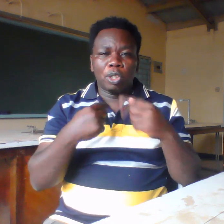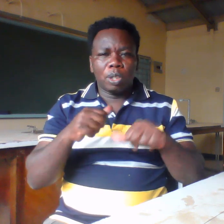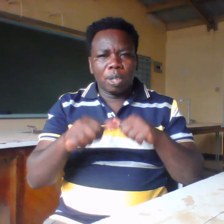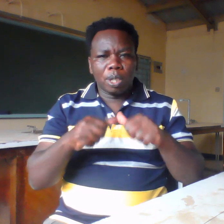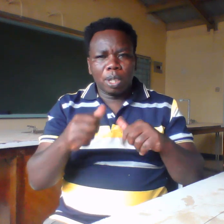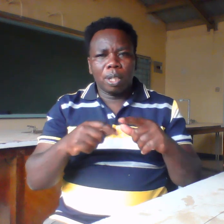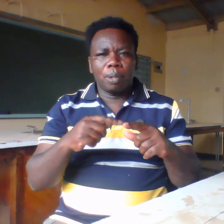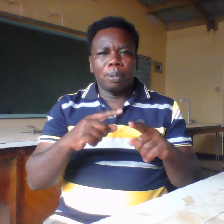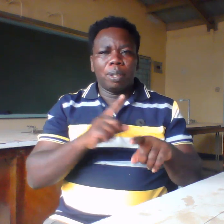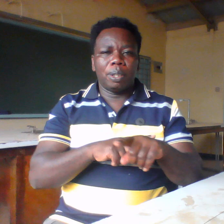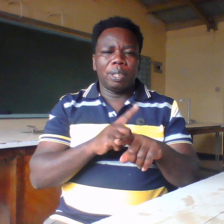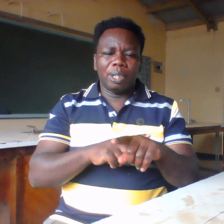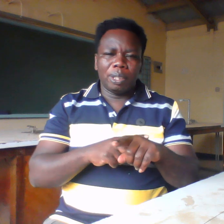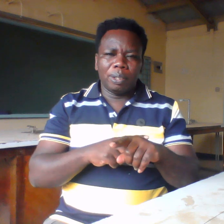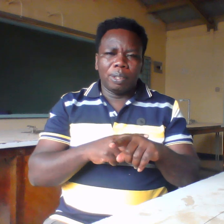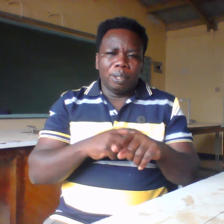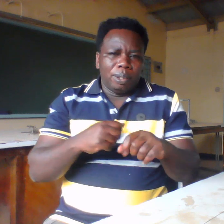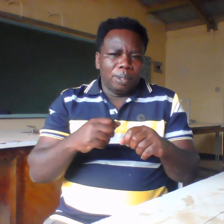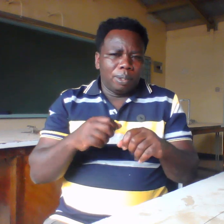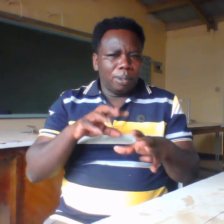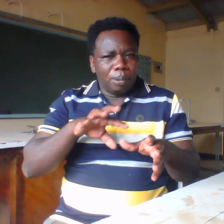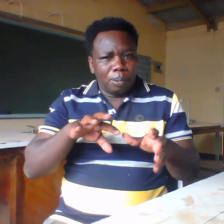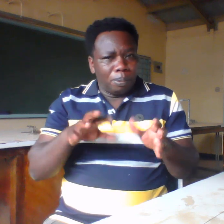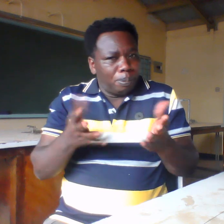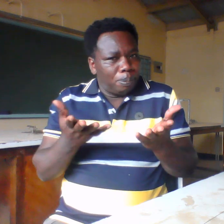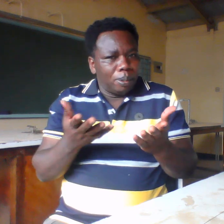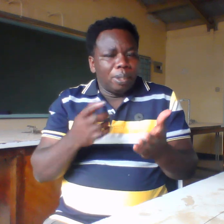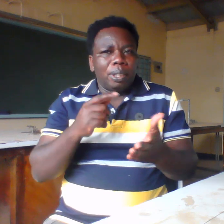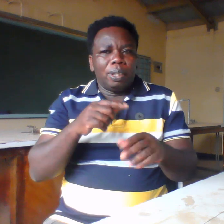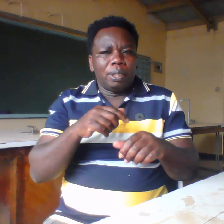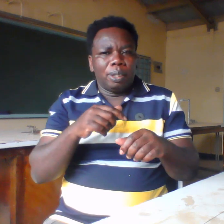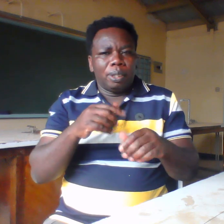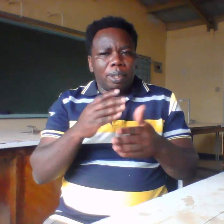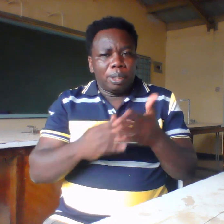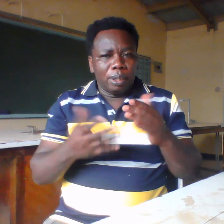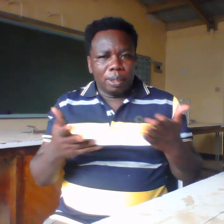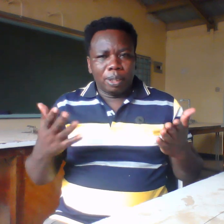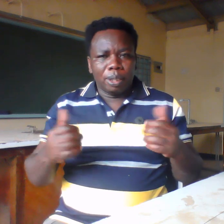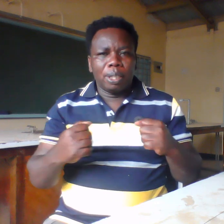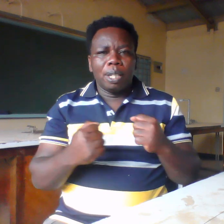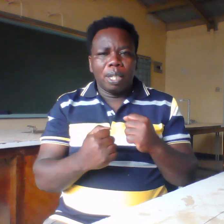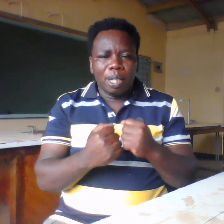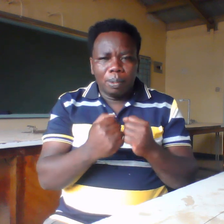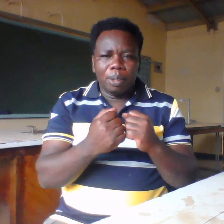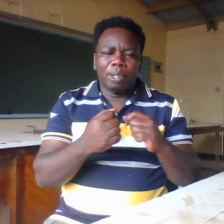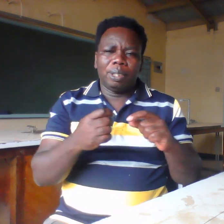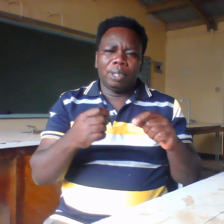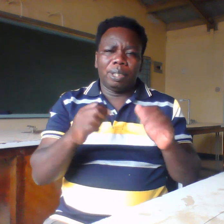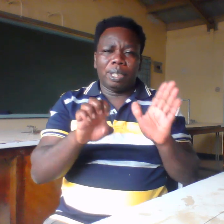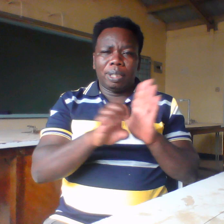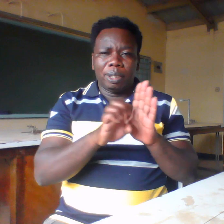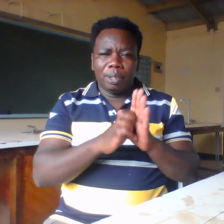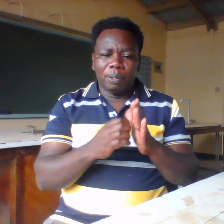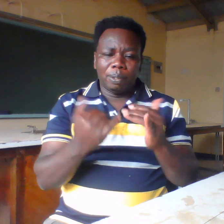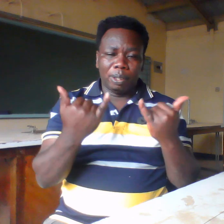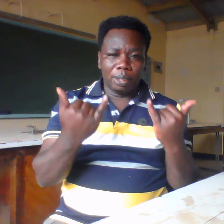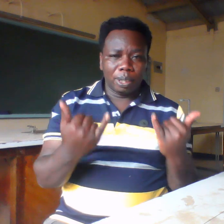that is happening with us every day like now like yesterday like tomorrow